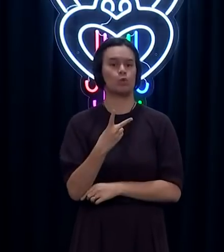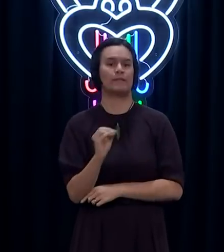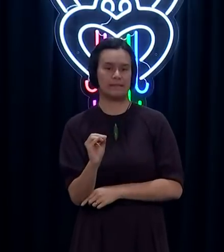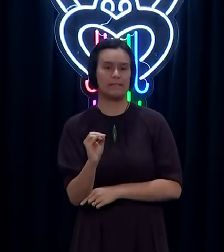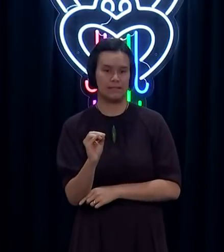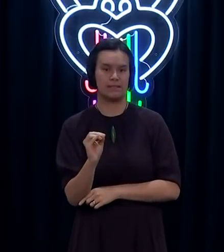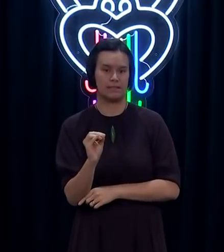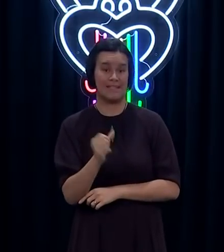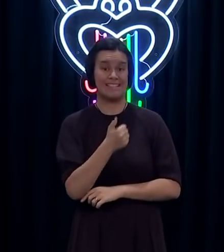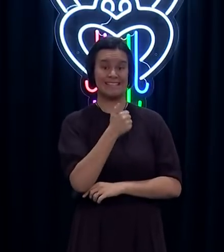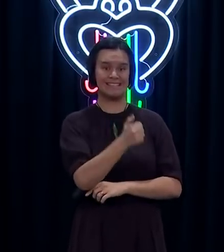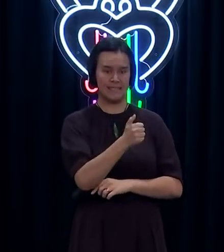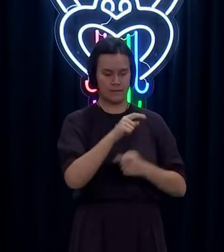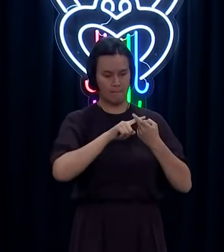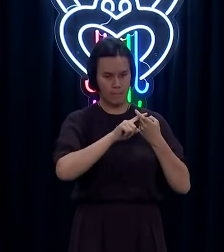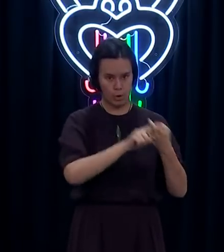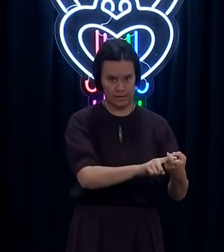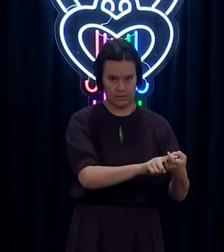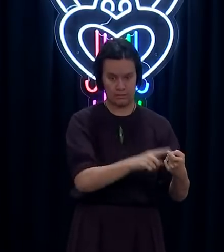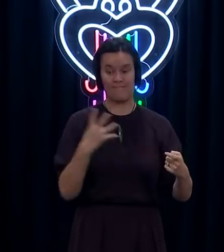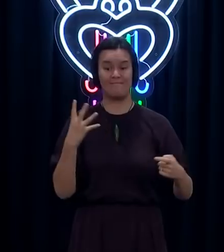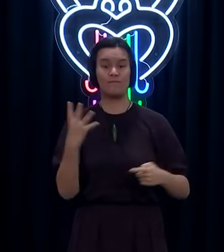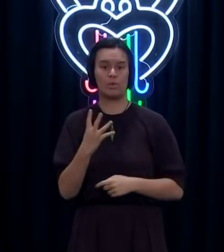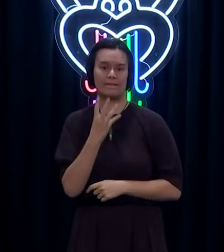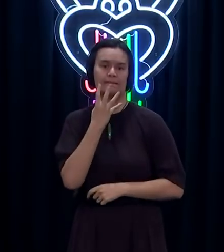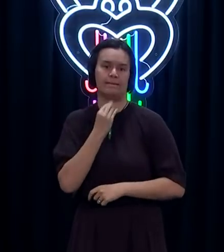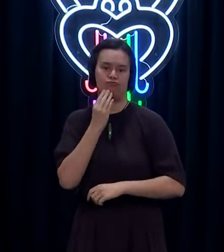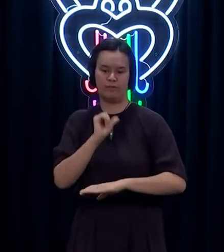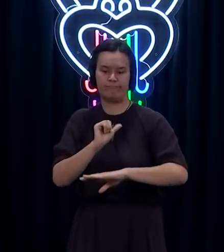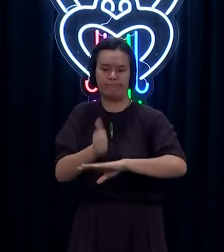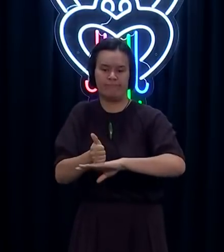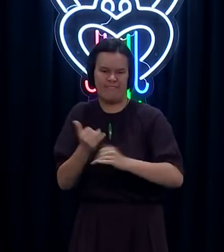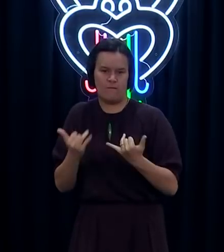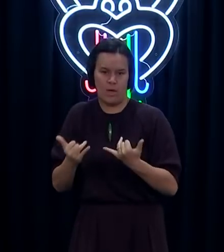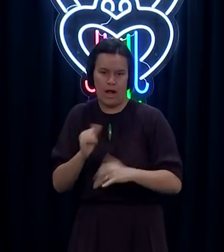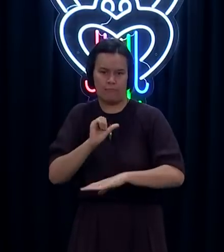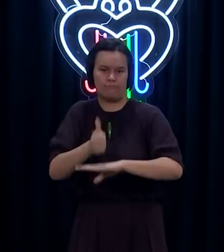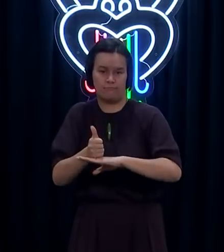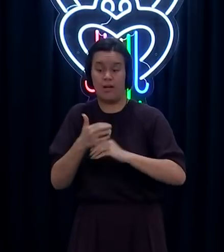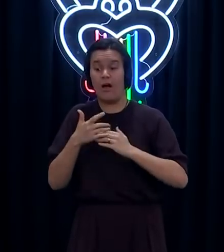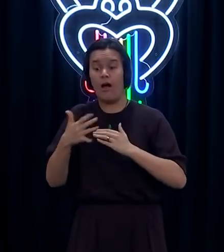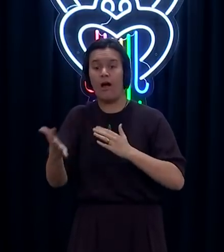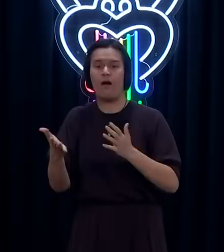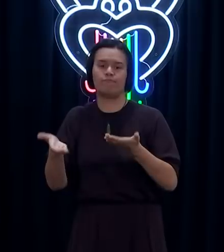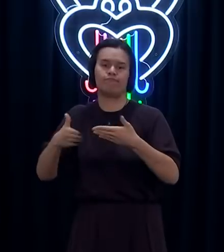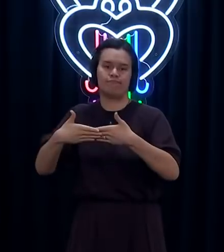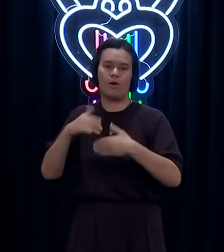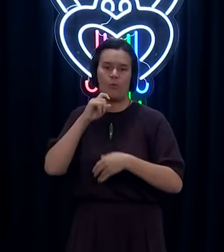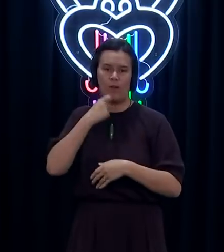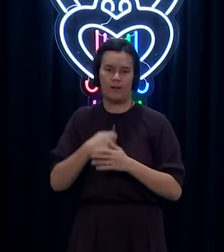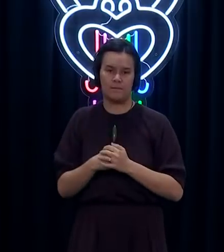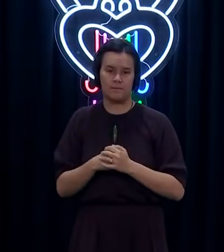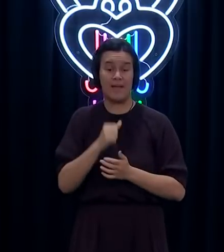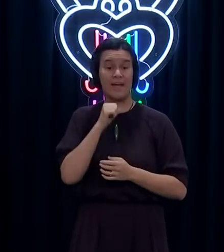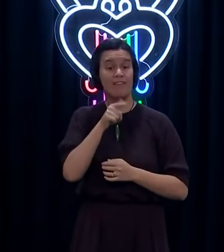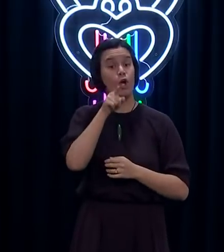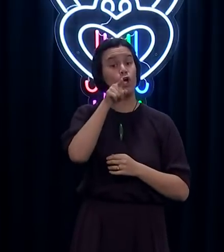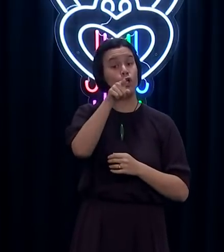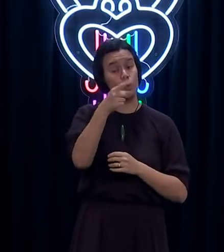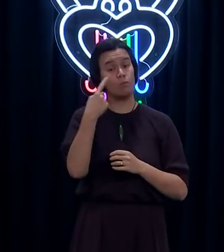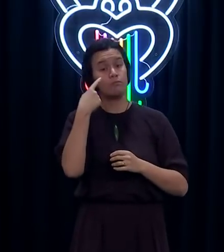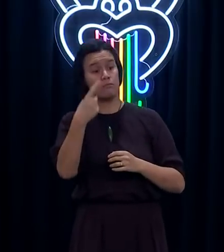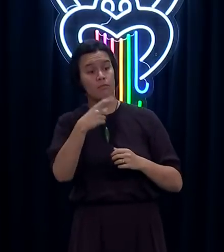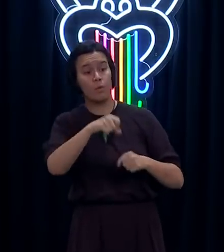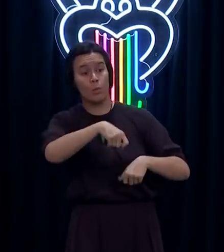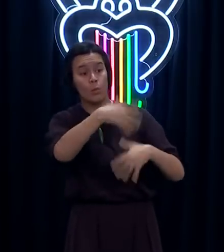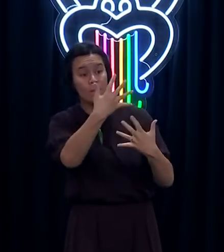testing centres and 14 pop-up testing centres. If you're a contact or have visited a location of interest